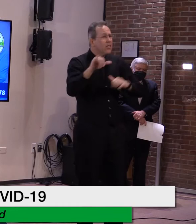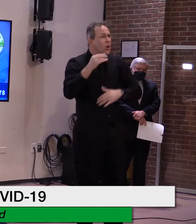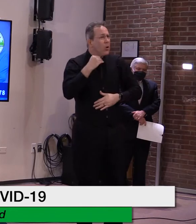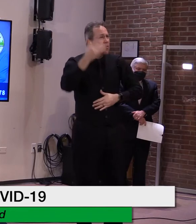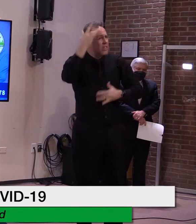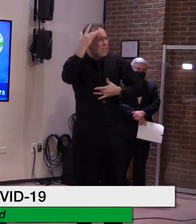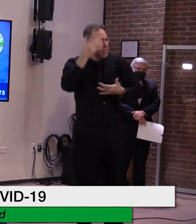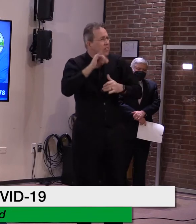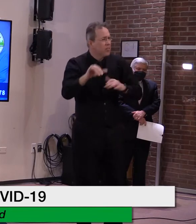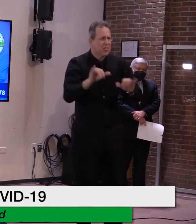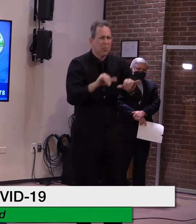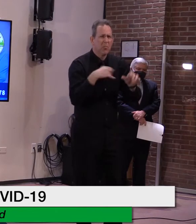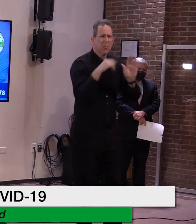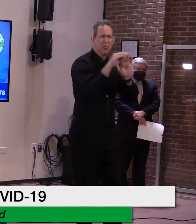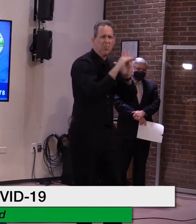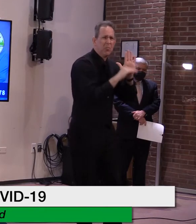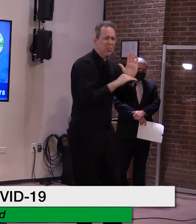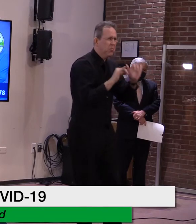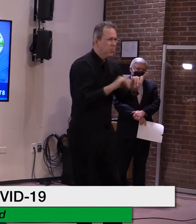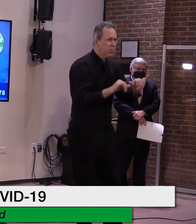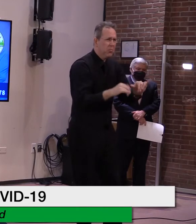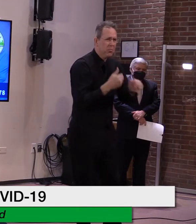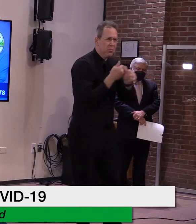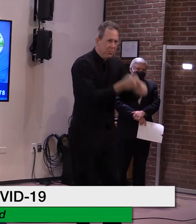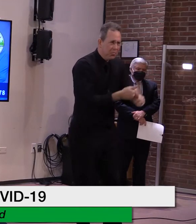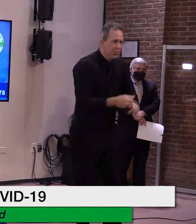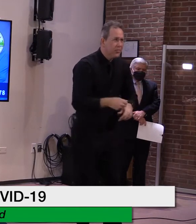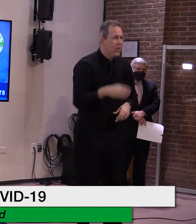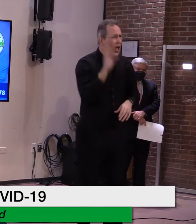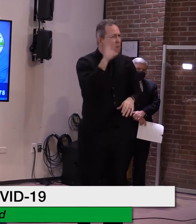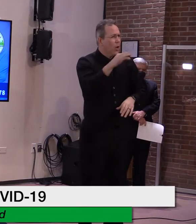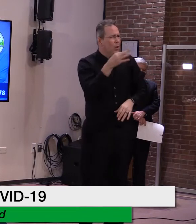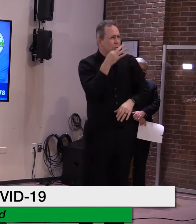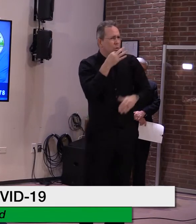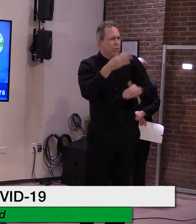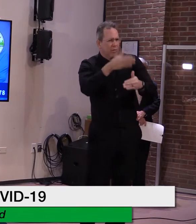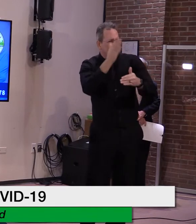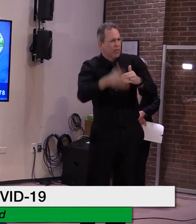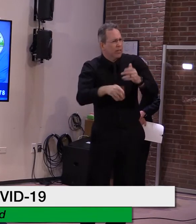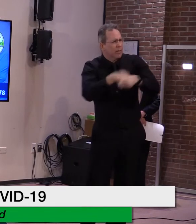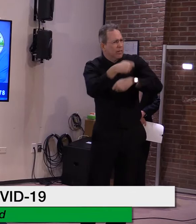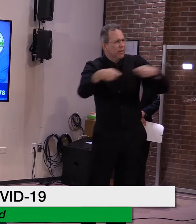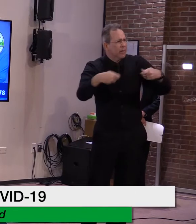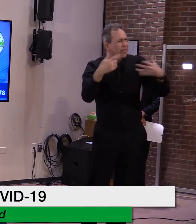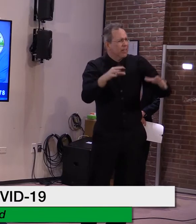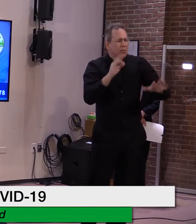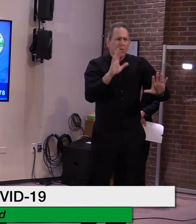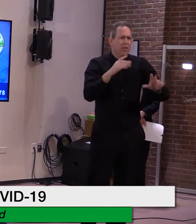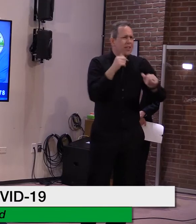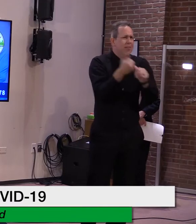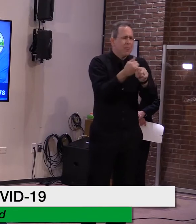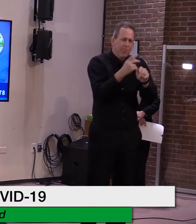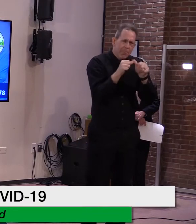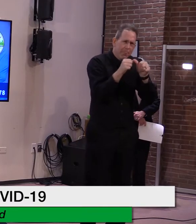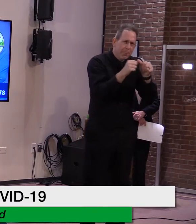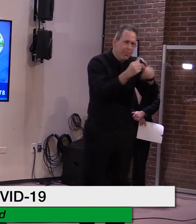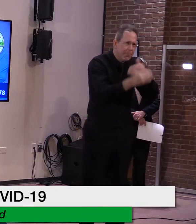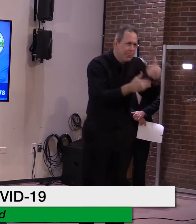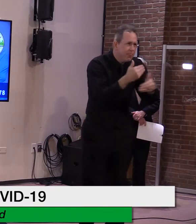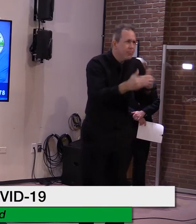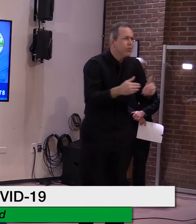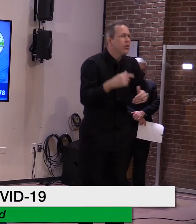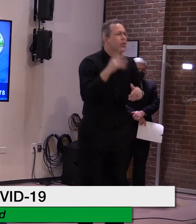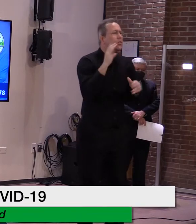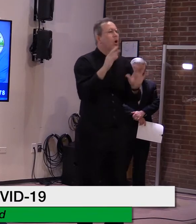We're in the final quarter of this very tough game. So let's all do our part. So we can exit the pandemic